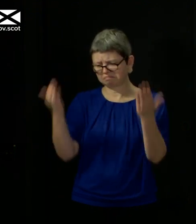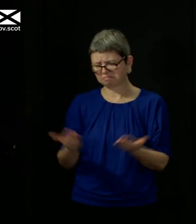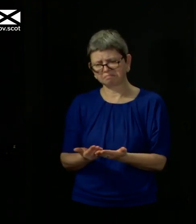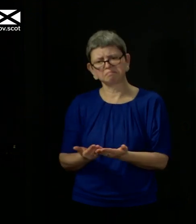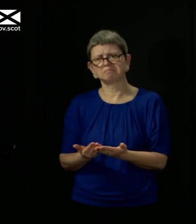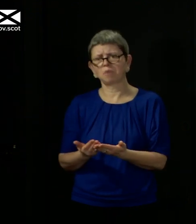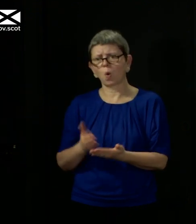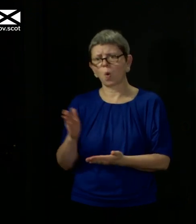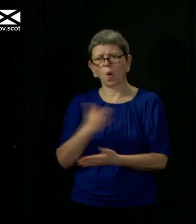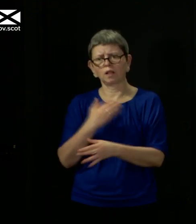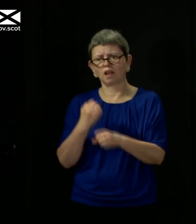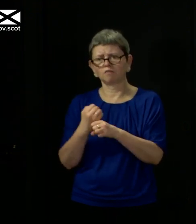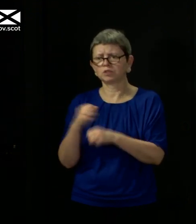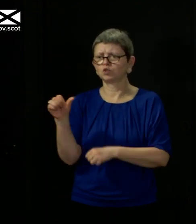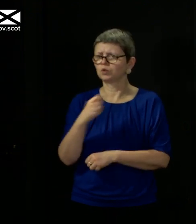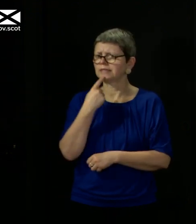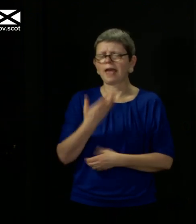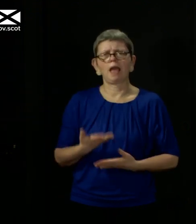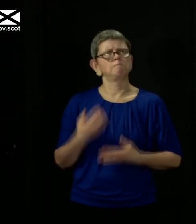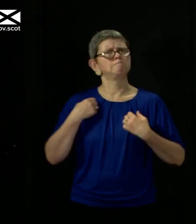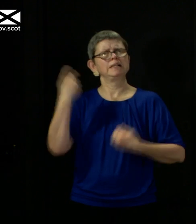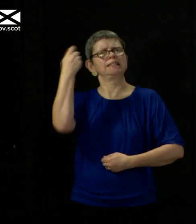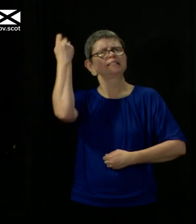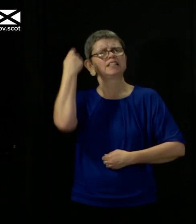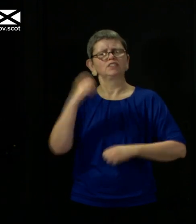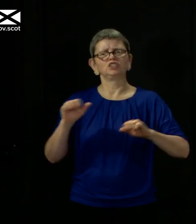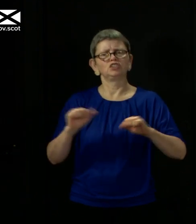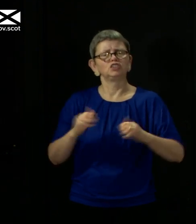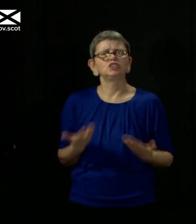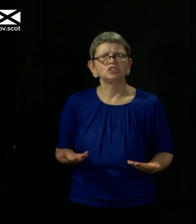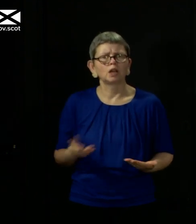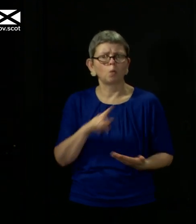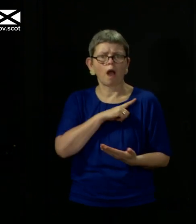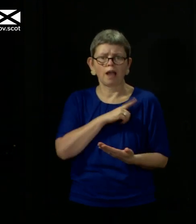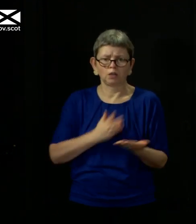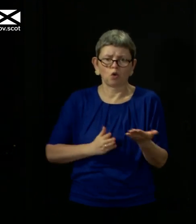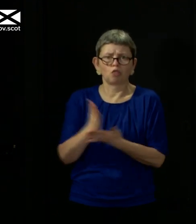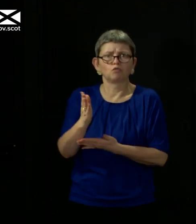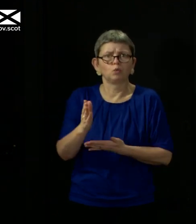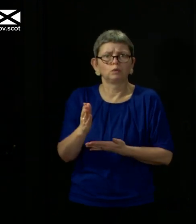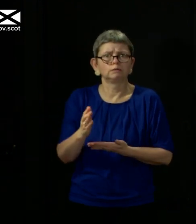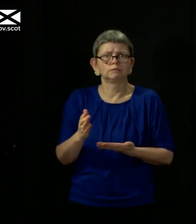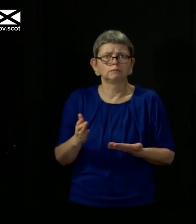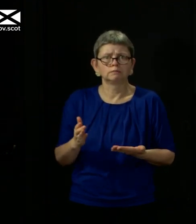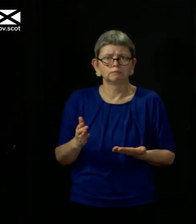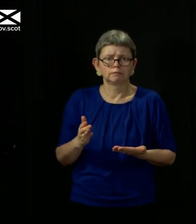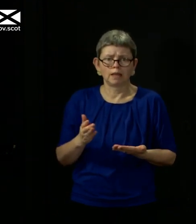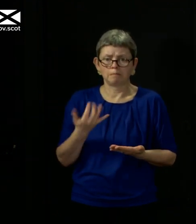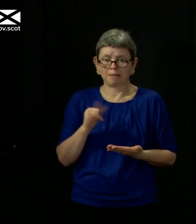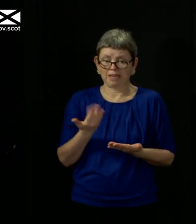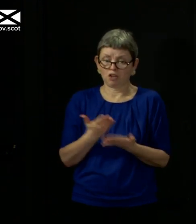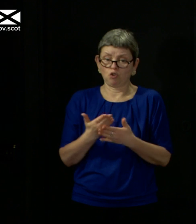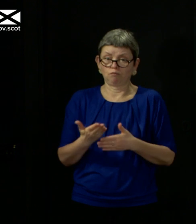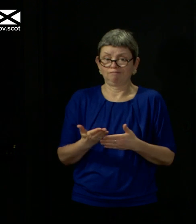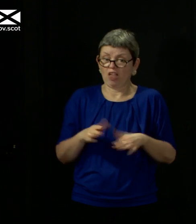success or victory right now. We are not through this pandemic. Perhaps we're not even a significant part of the way